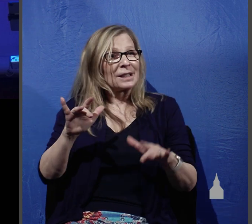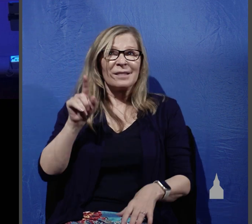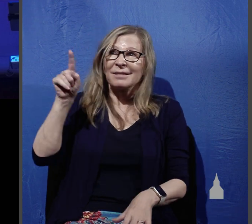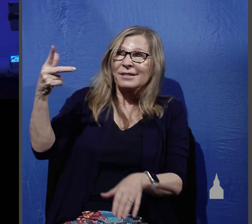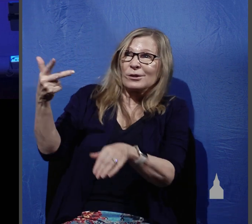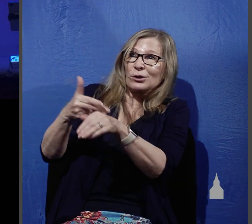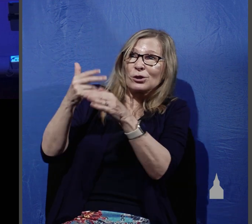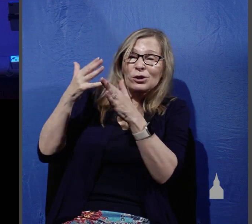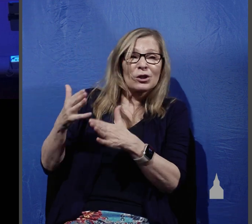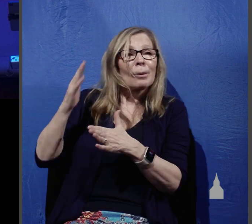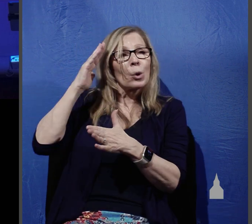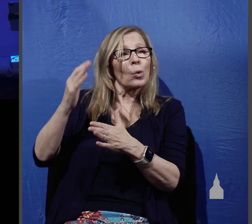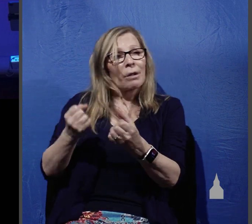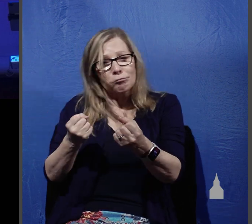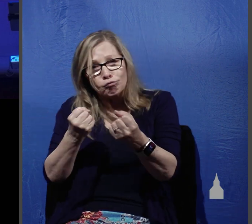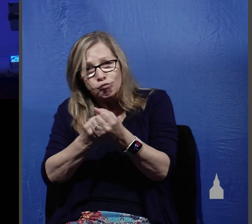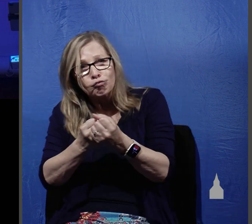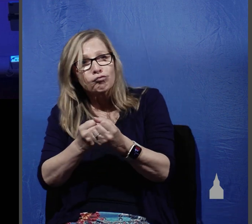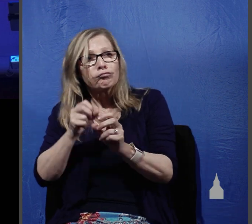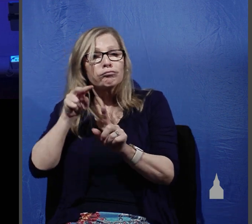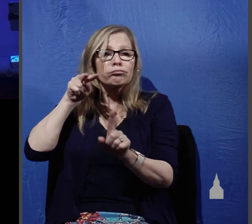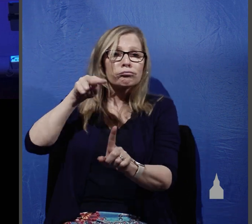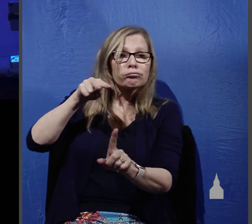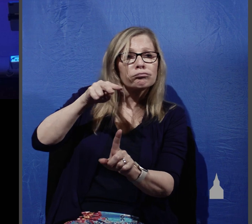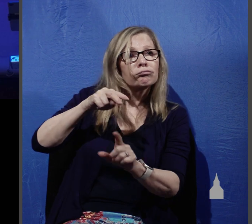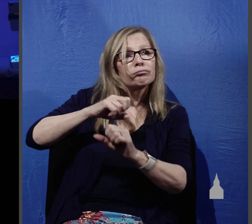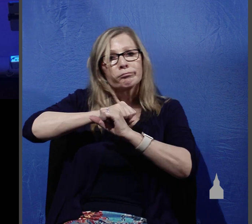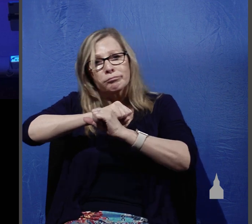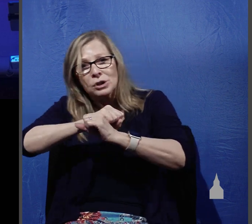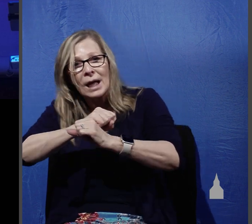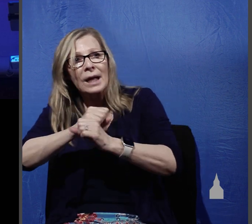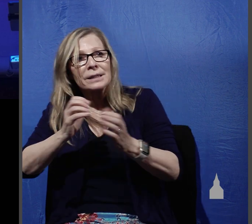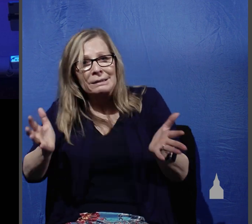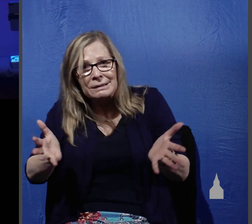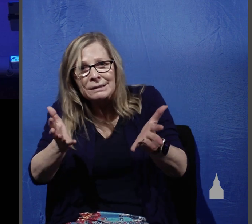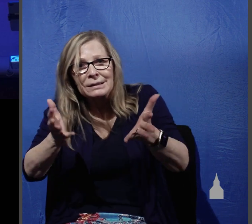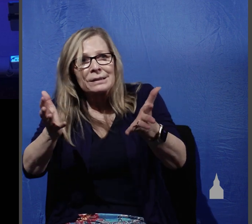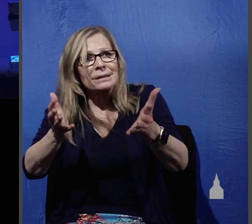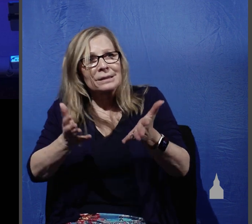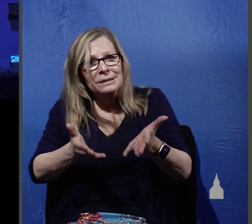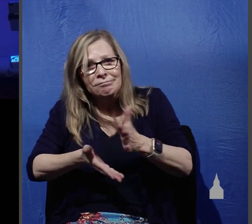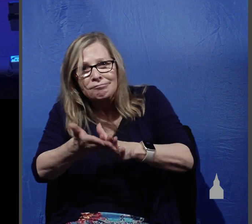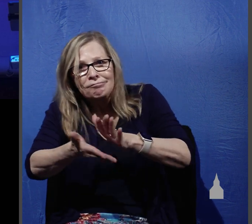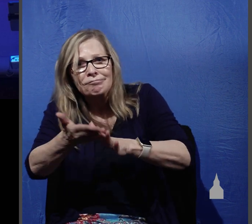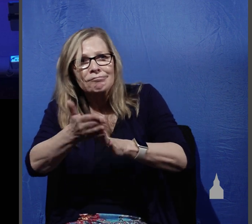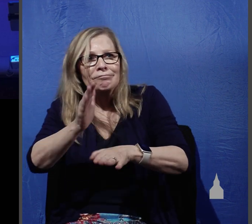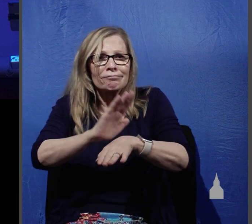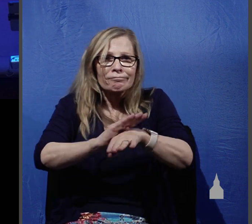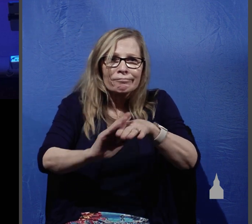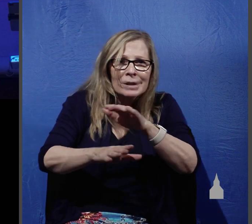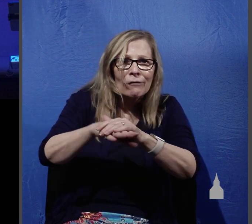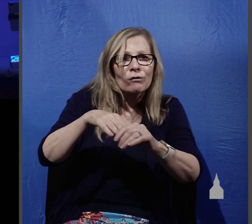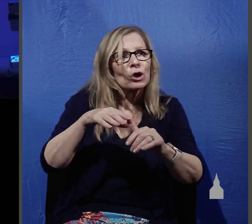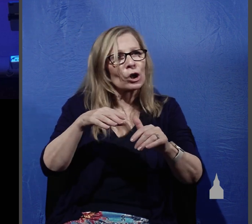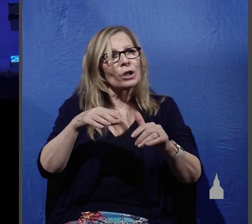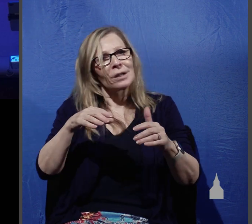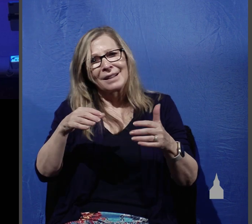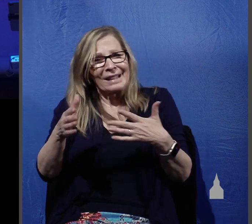will be with them he'll watch over them he'll protect them he'll sustain them he'll comfort them he'll encourage them even when